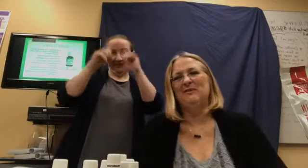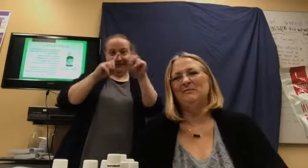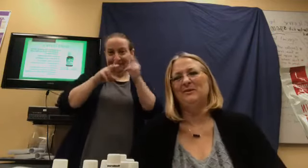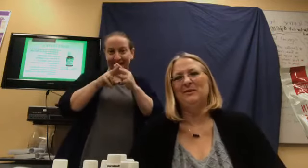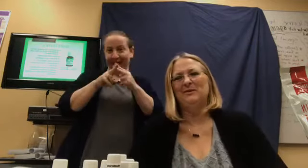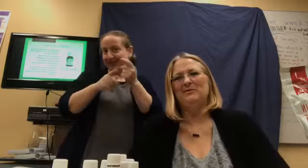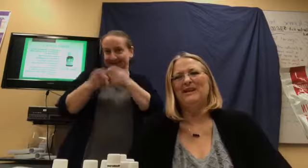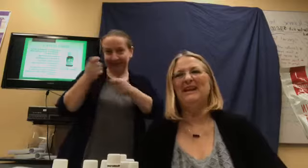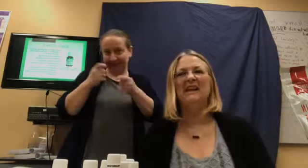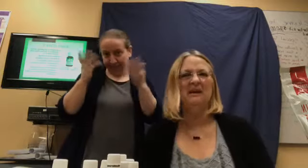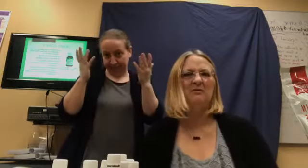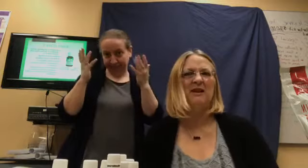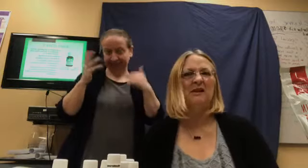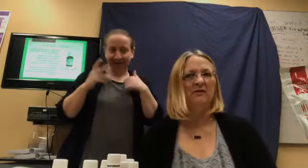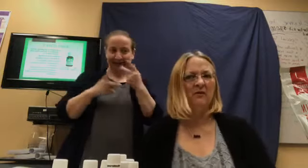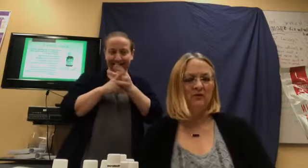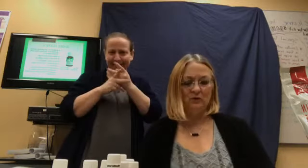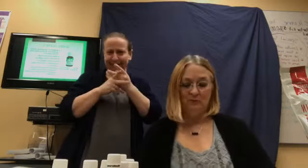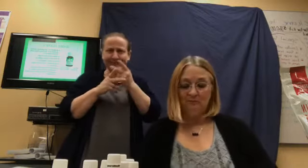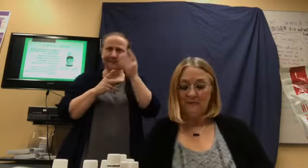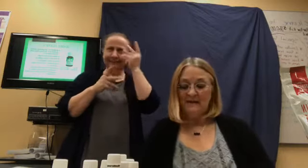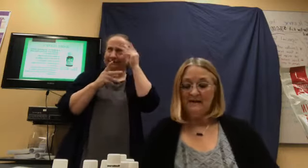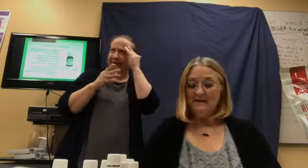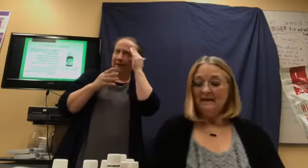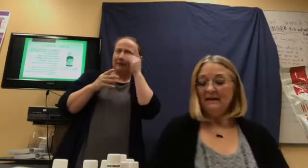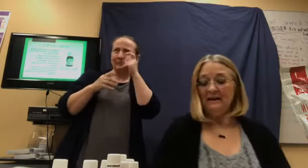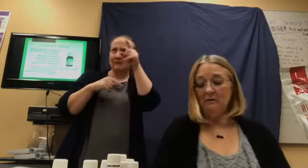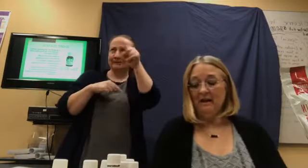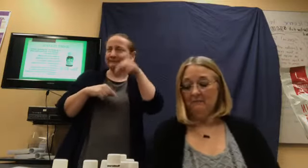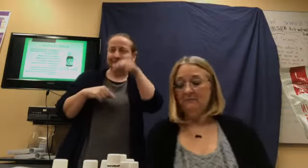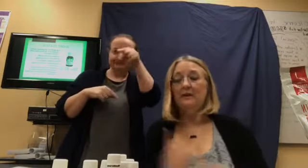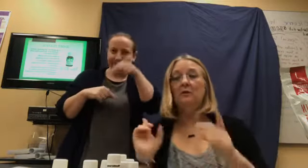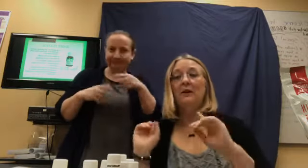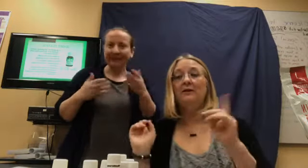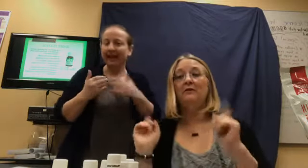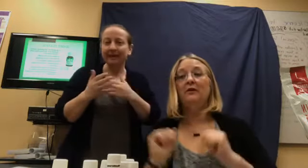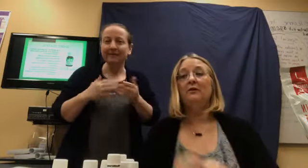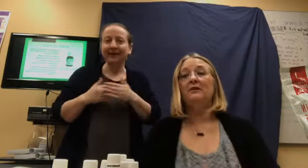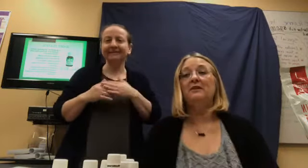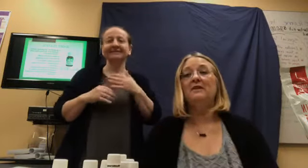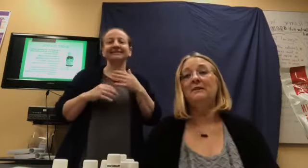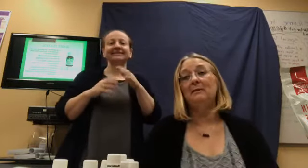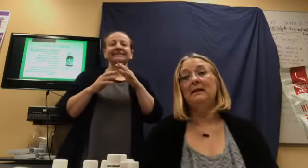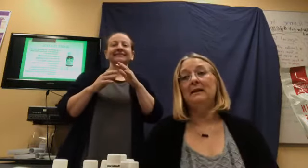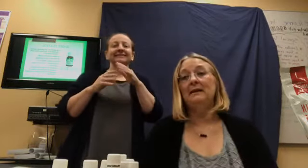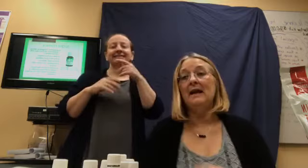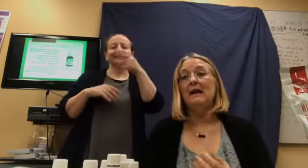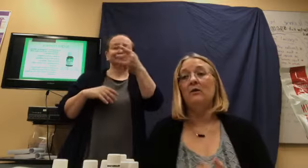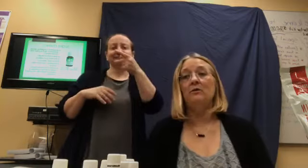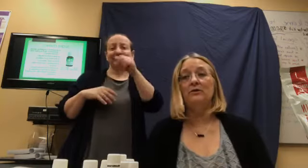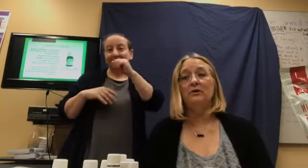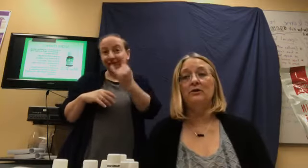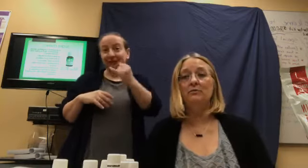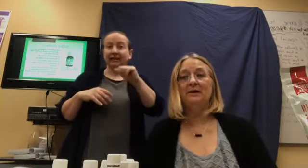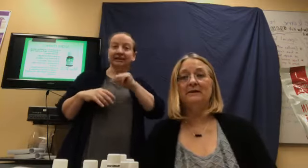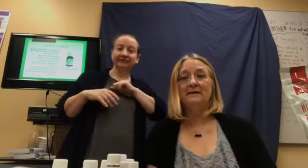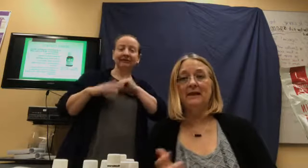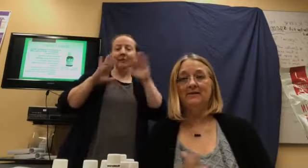them so I can keep track of who's who. Anyway, they're wonderful. They're teaching me how to do presentations